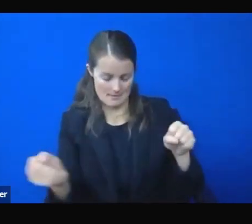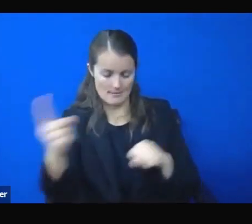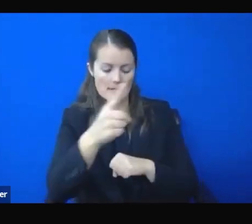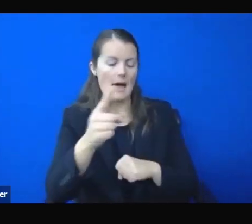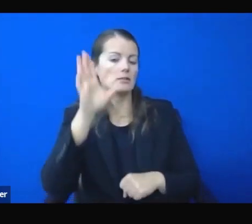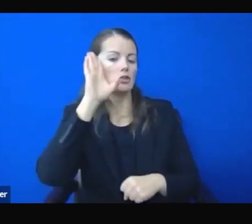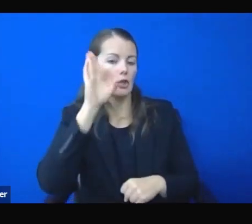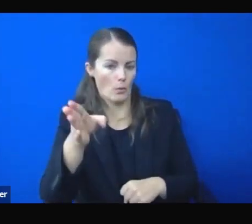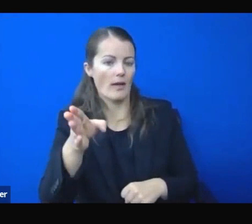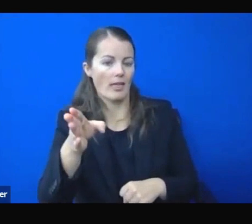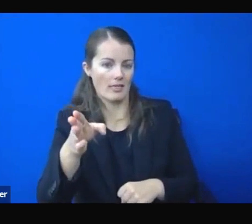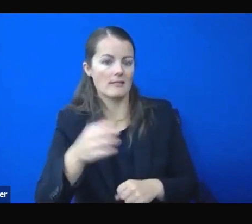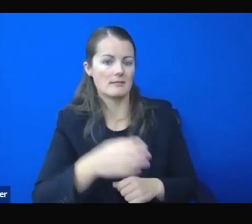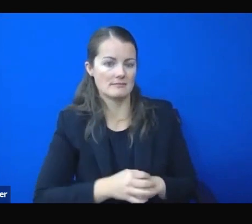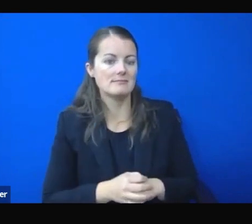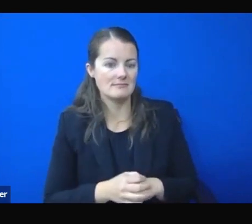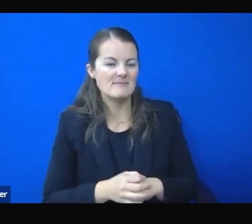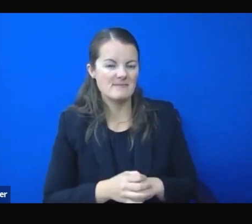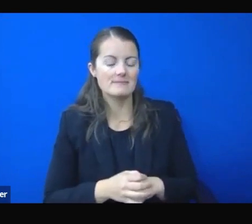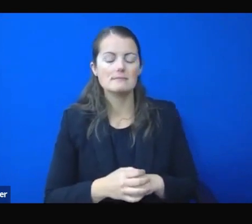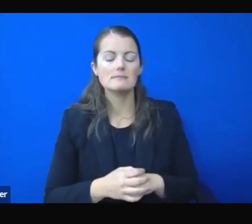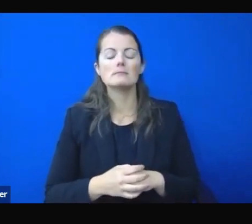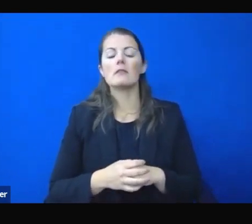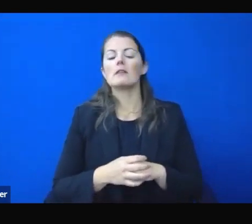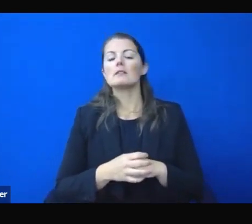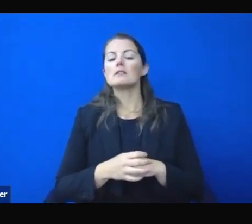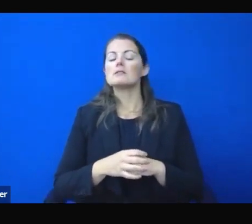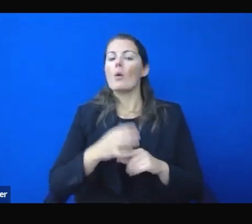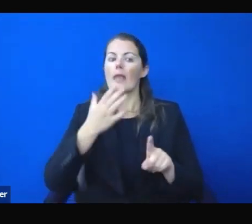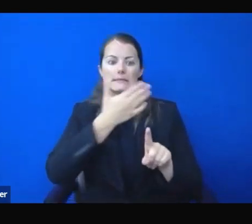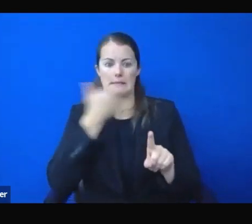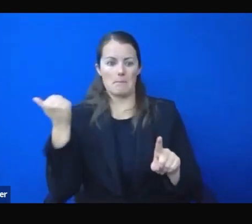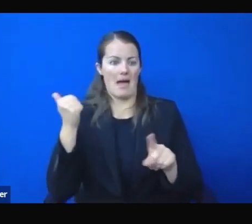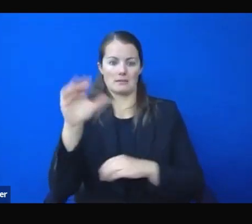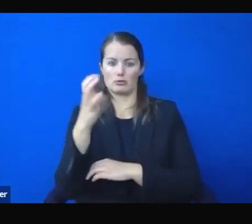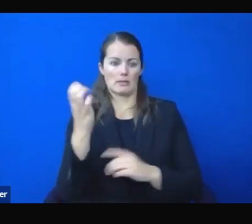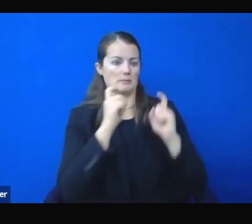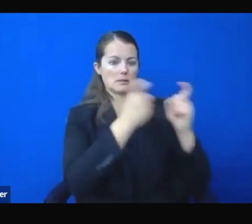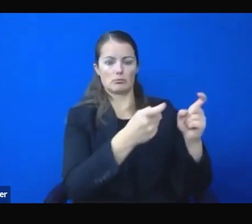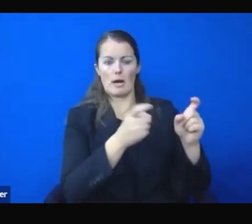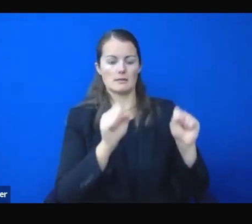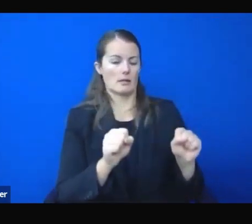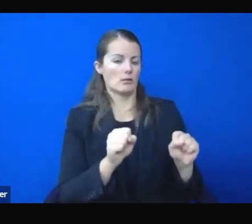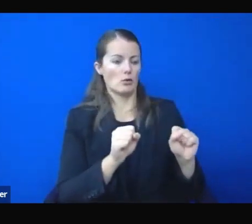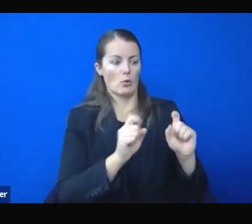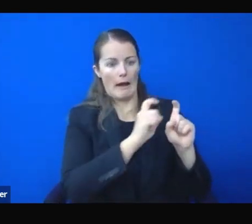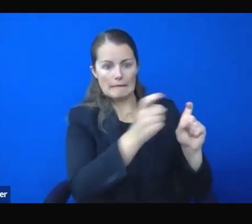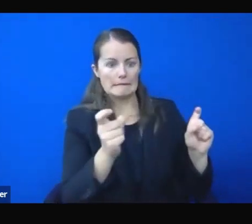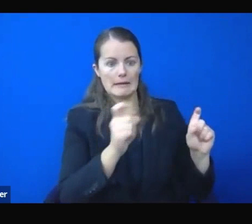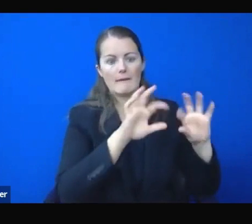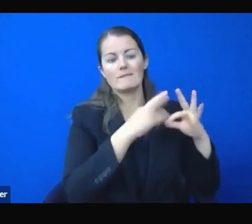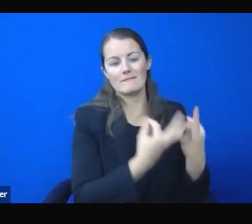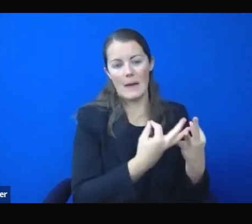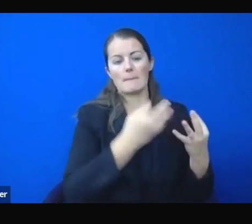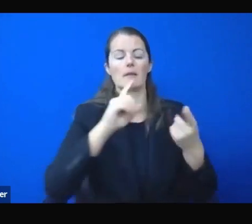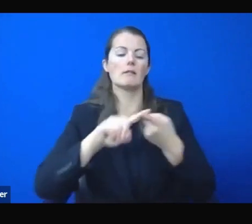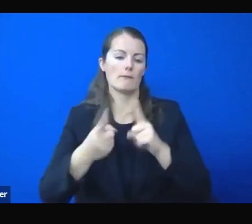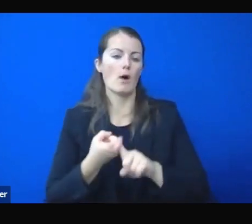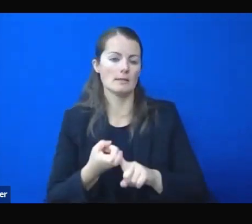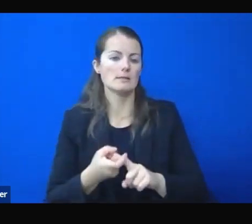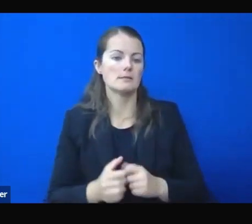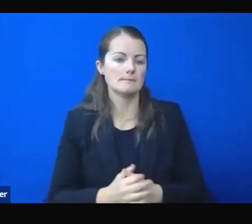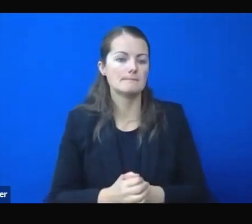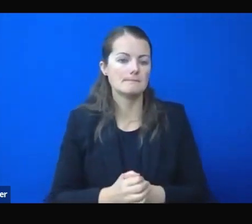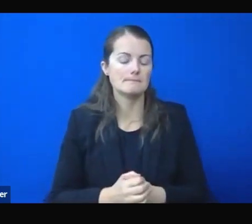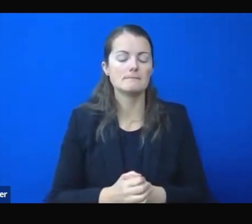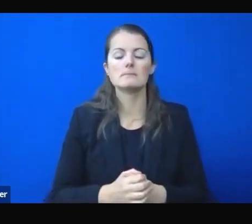year we'll be able to get together for Christmas dinner. So that's the best gift that you can give your family and your friends. Thank you, Governor. We'll go